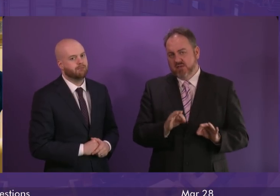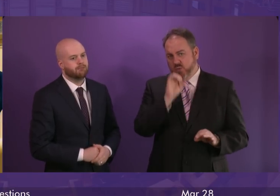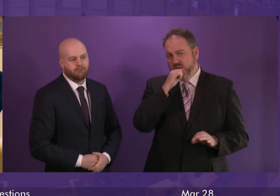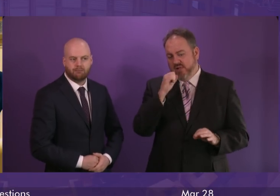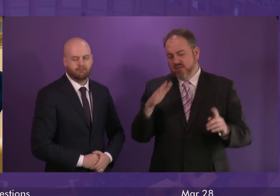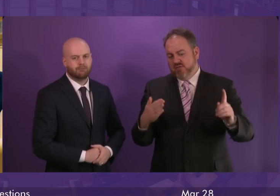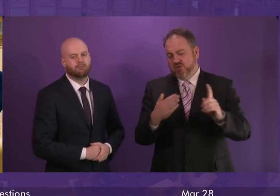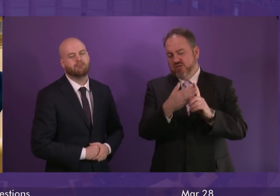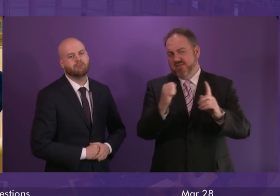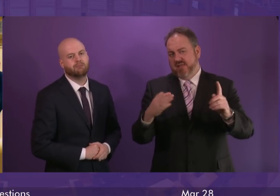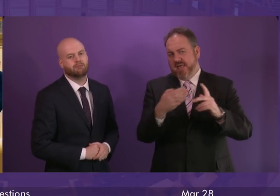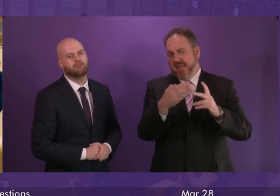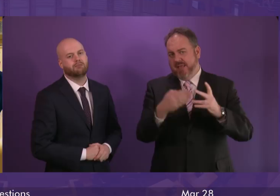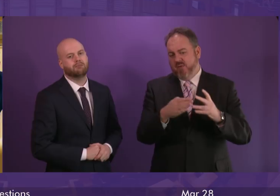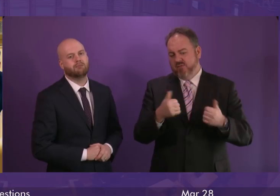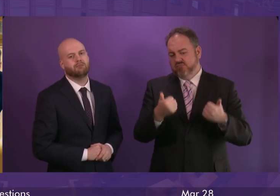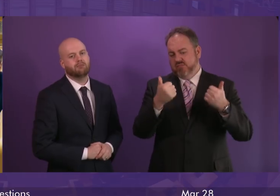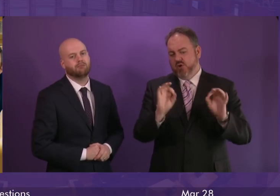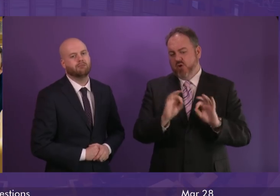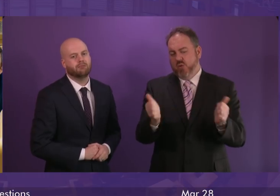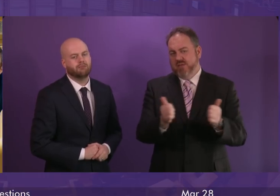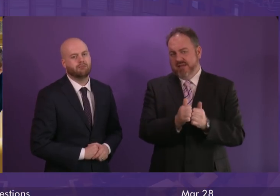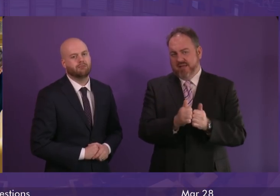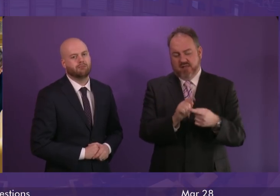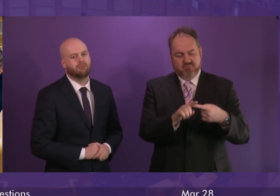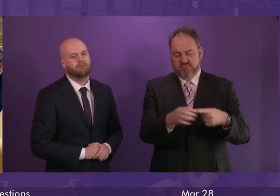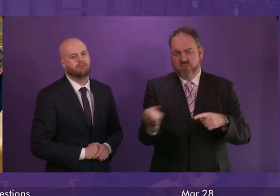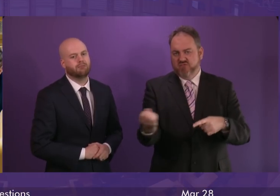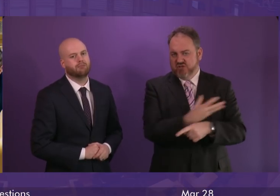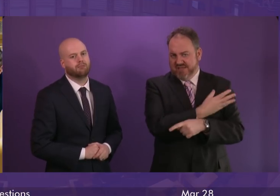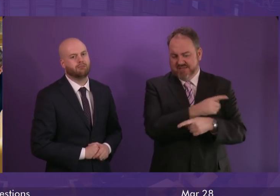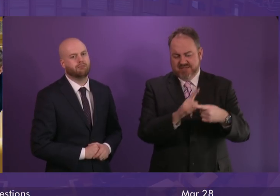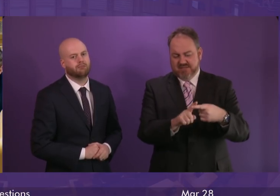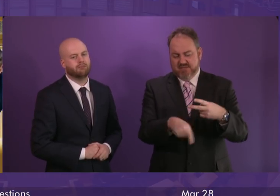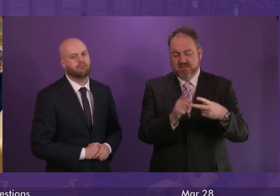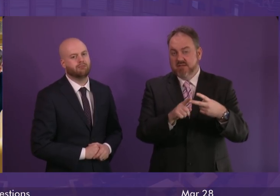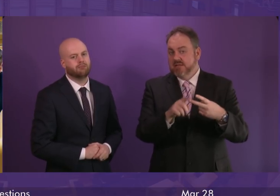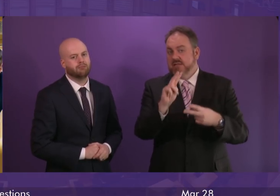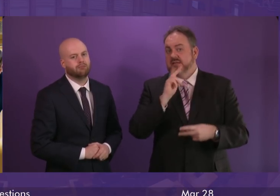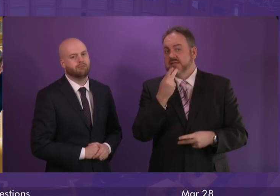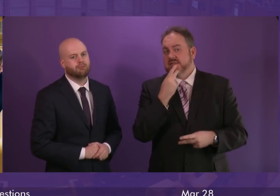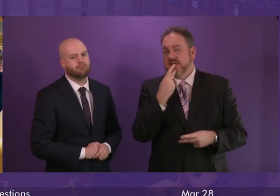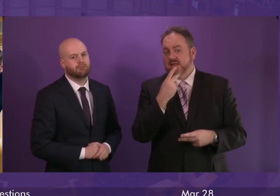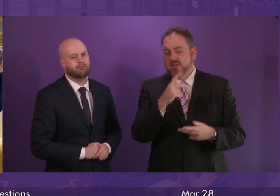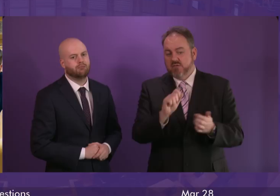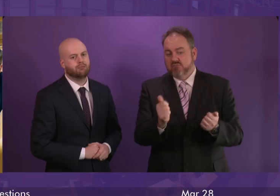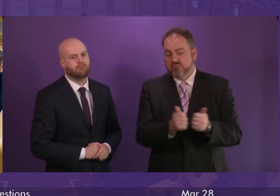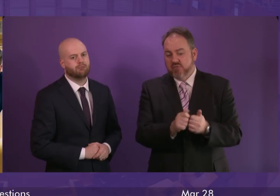right. For the avoidance of doubt, no deal was rejected, a second referendum was rejected again,